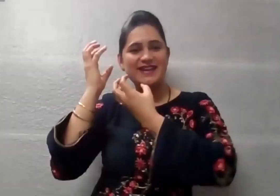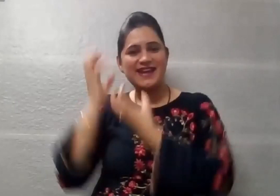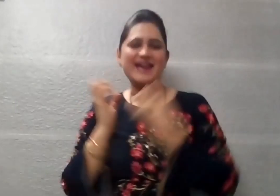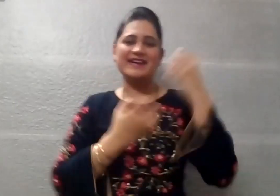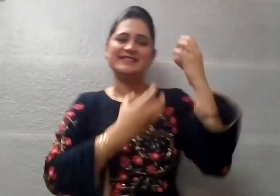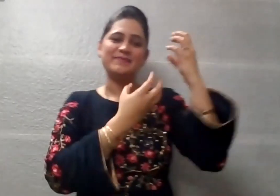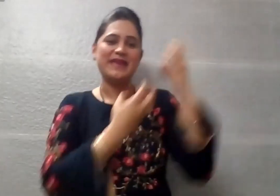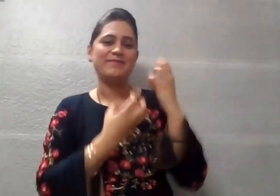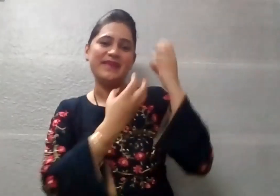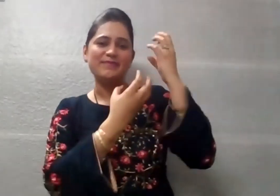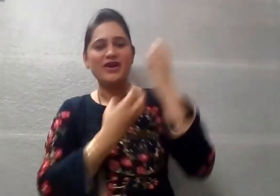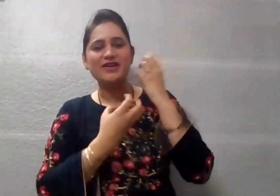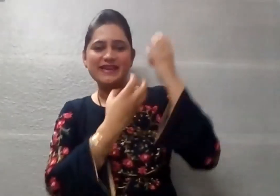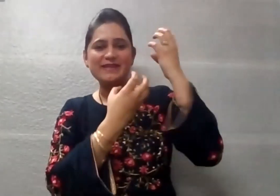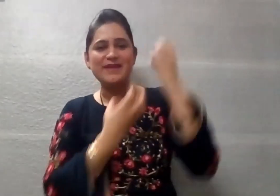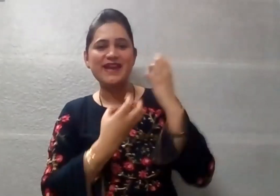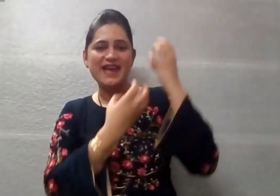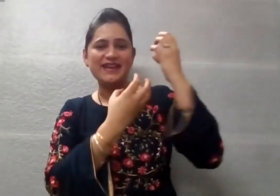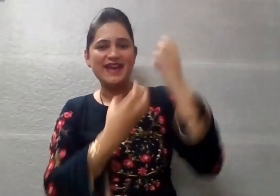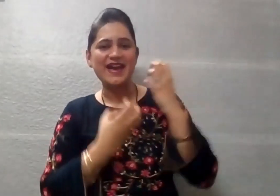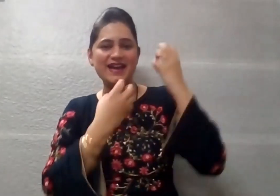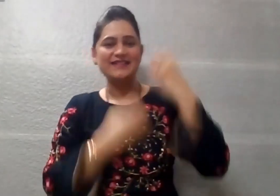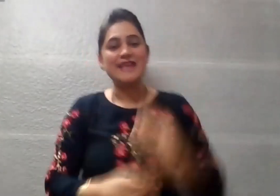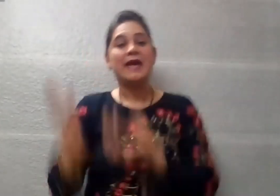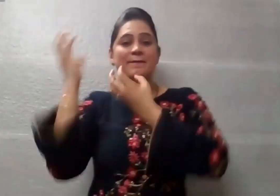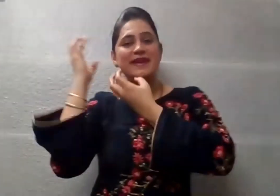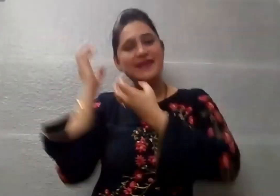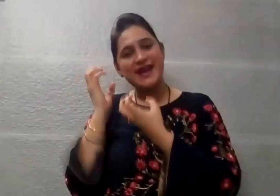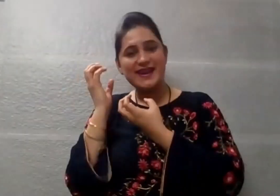bananas Baby Monkey Banana